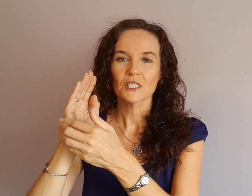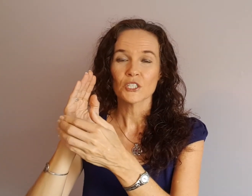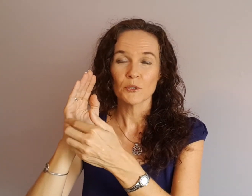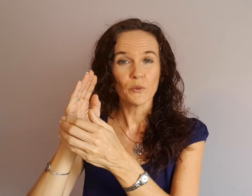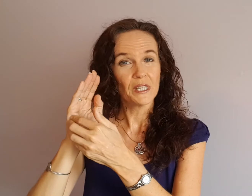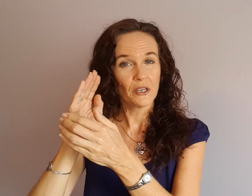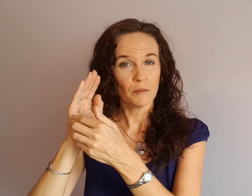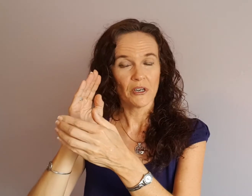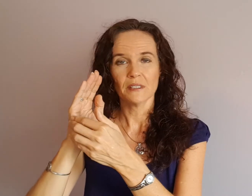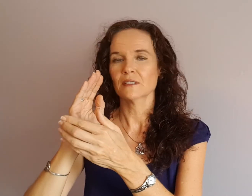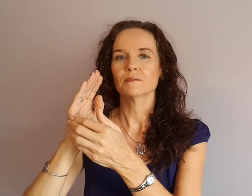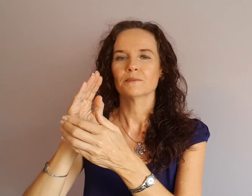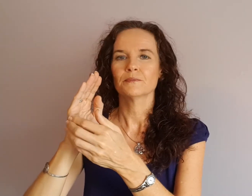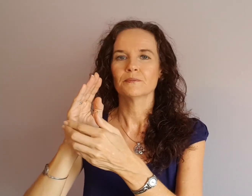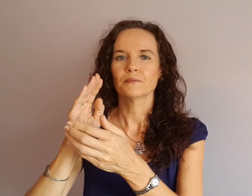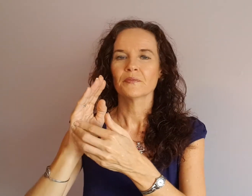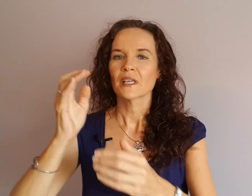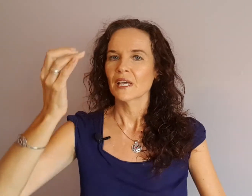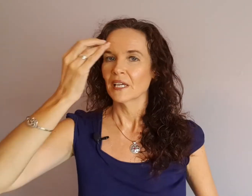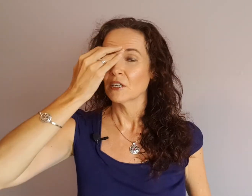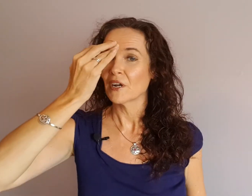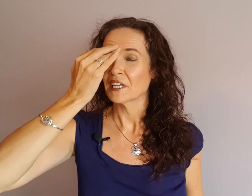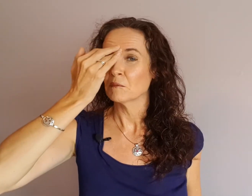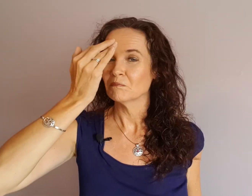So between the eyebrows. Here I am.